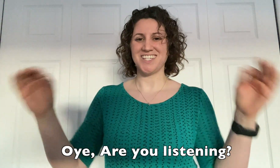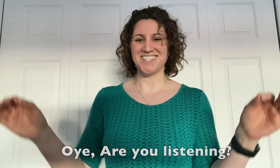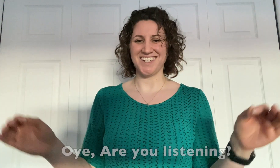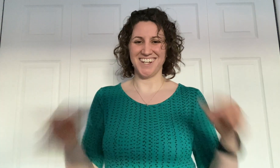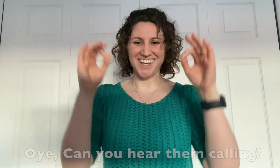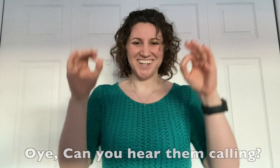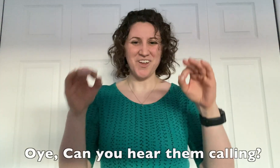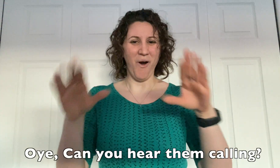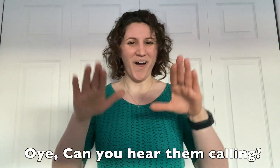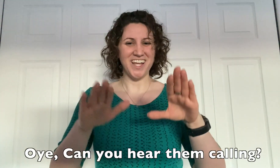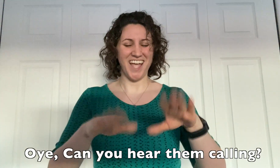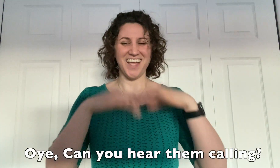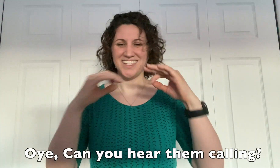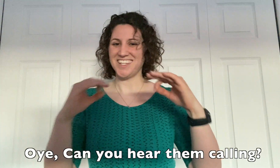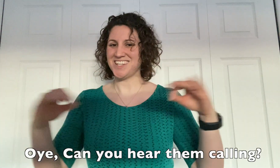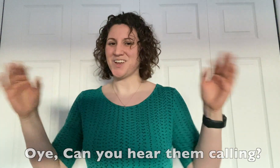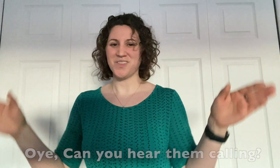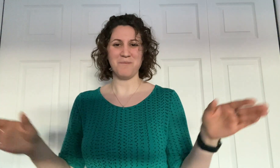are you listening?